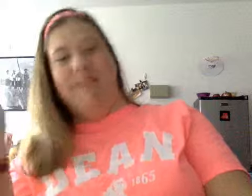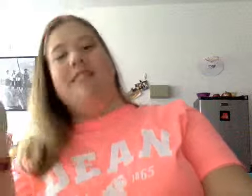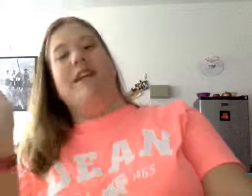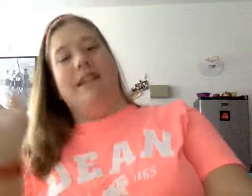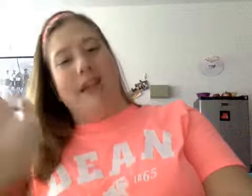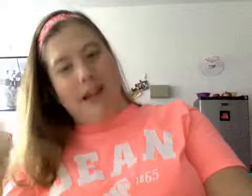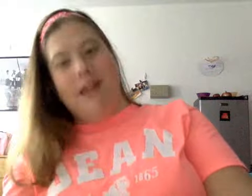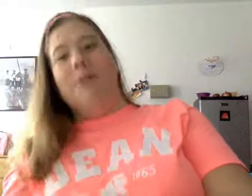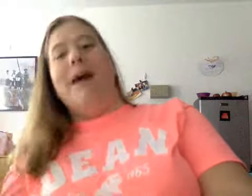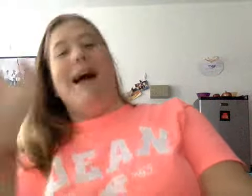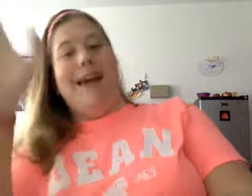bye bye